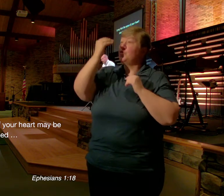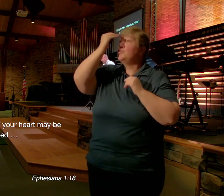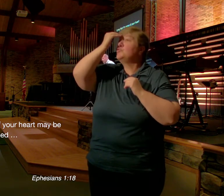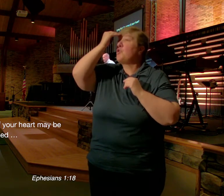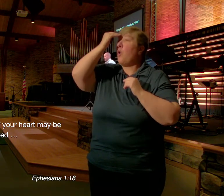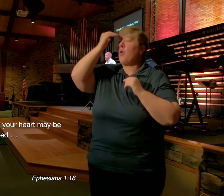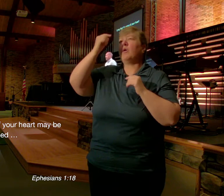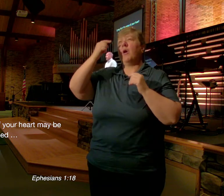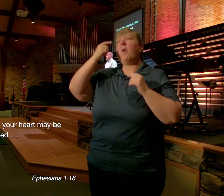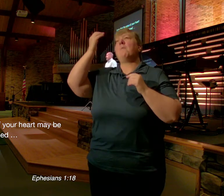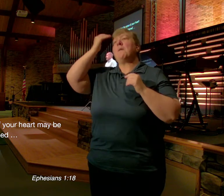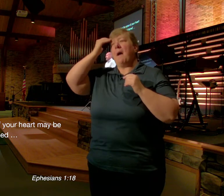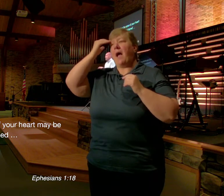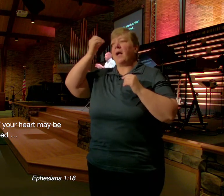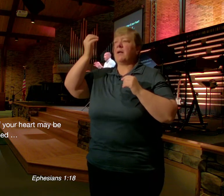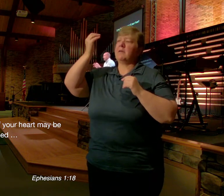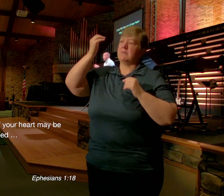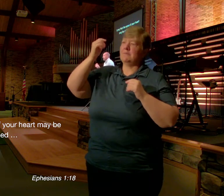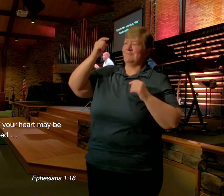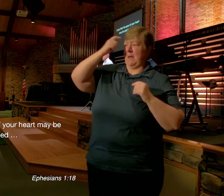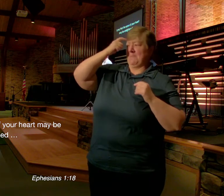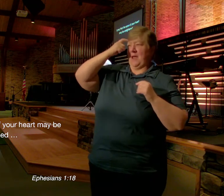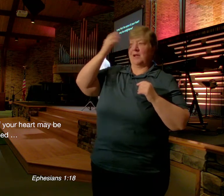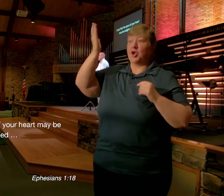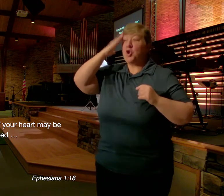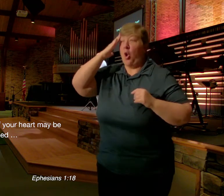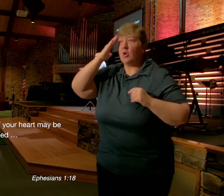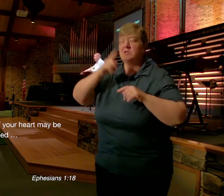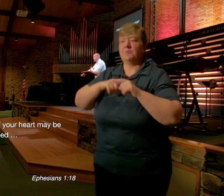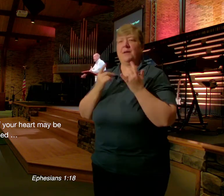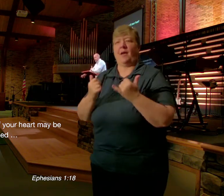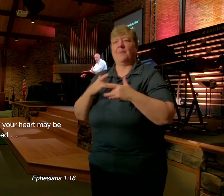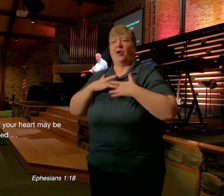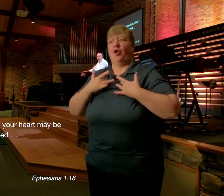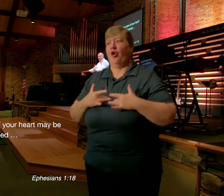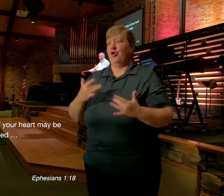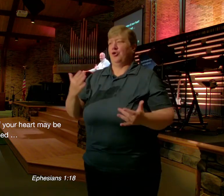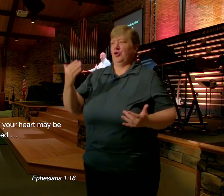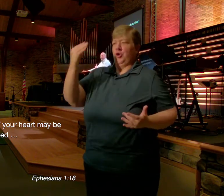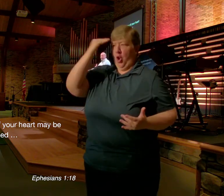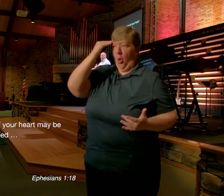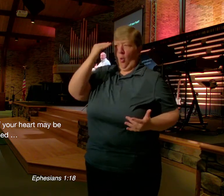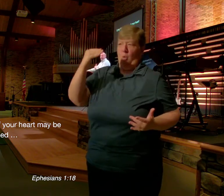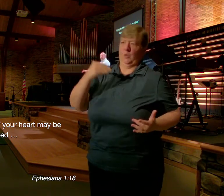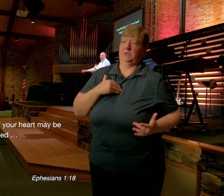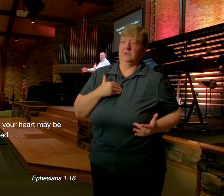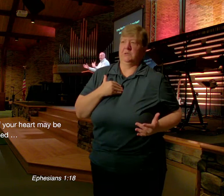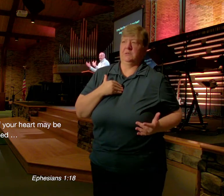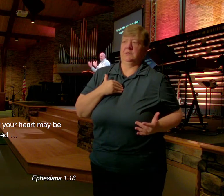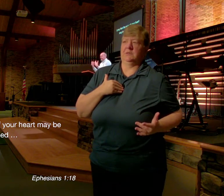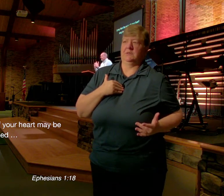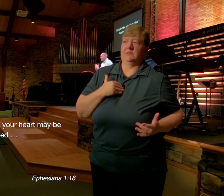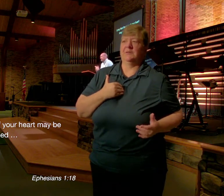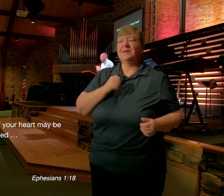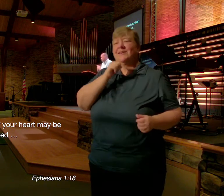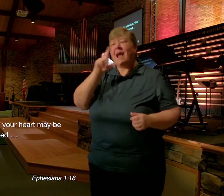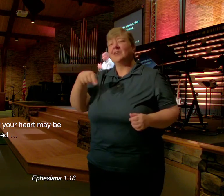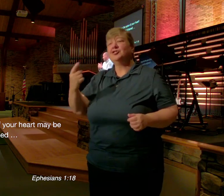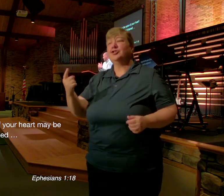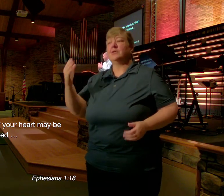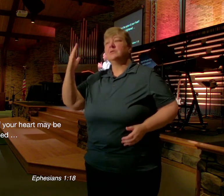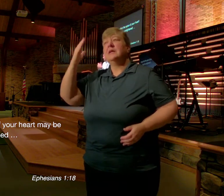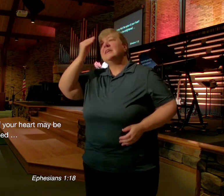hearts See Paul doesn't want us To just have information He wants us to have Sensation